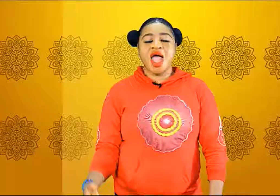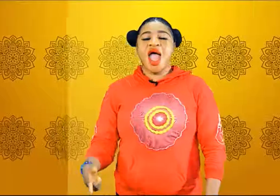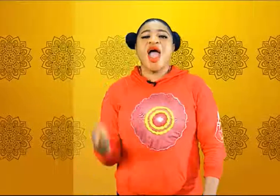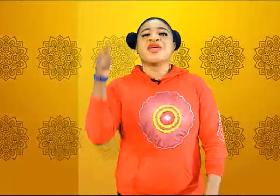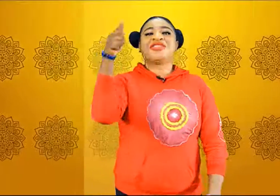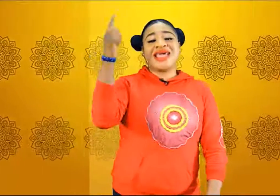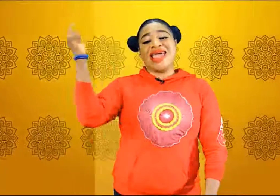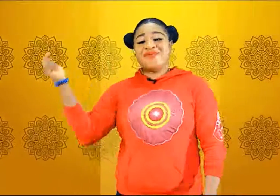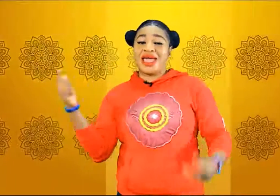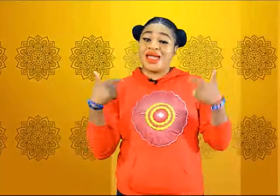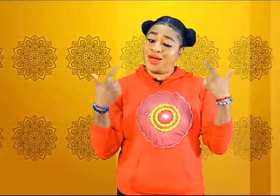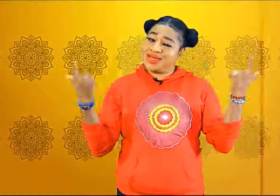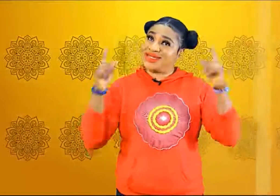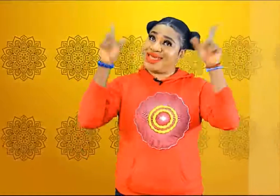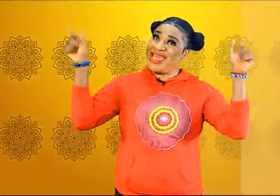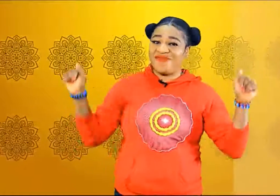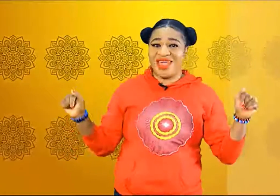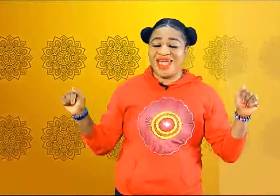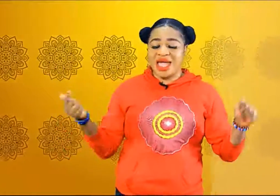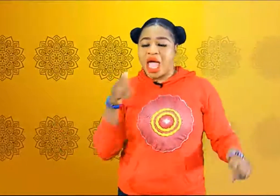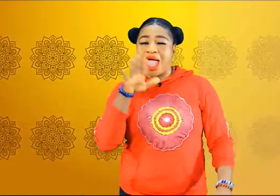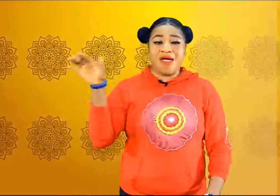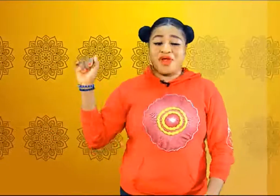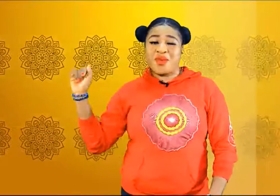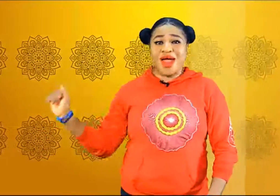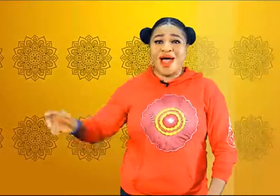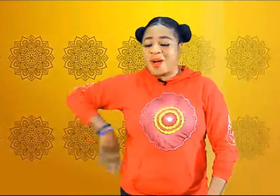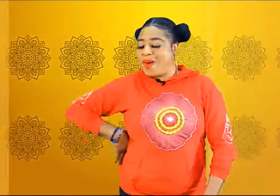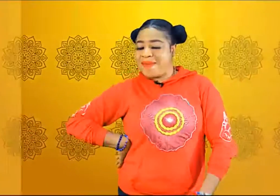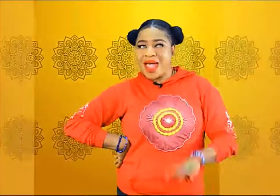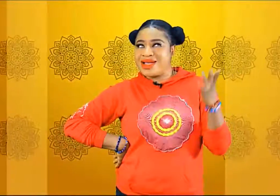you see me on your TV everywhere I go wonder